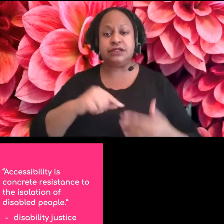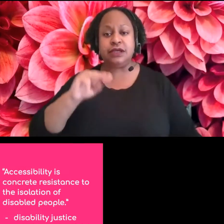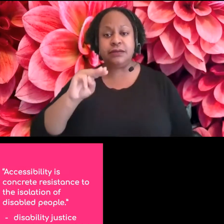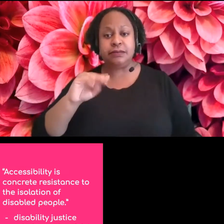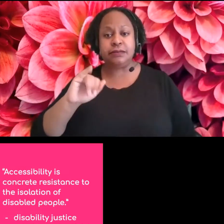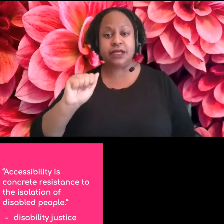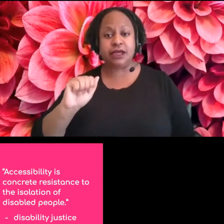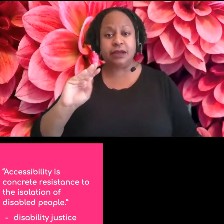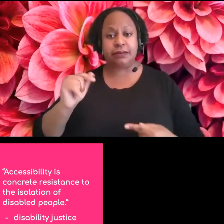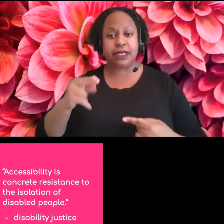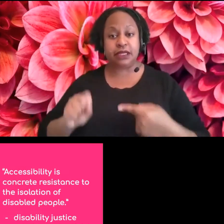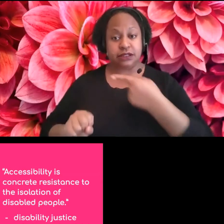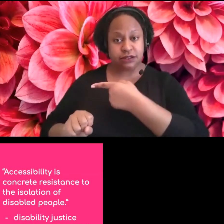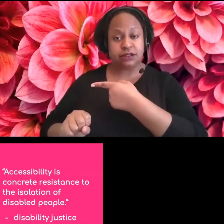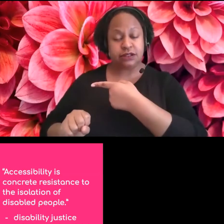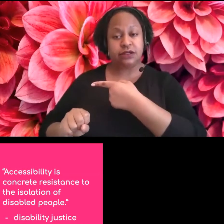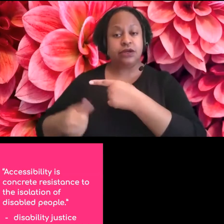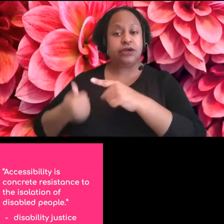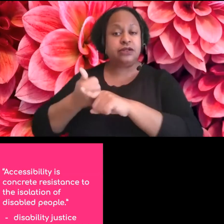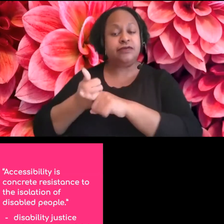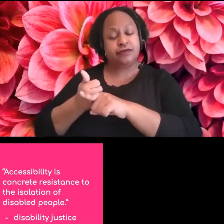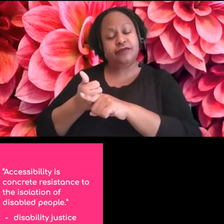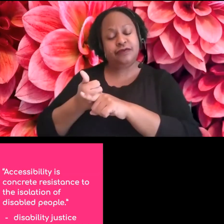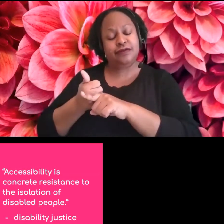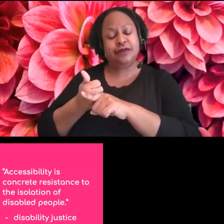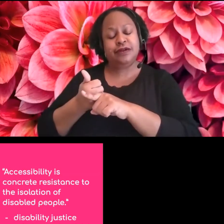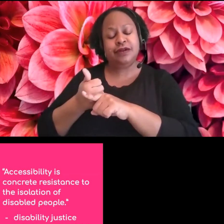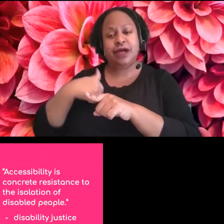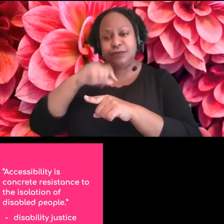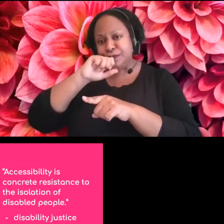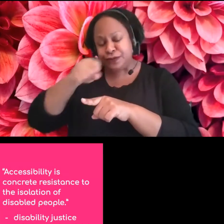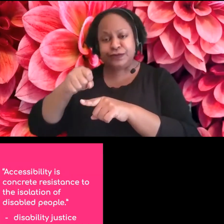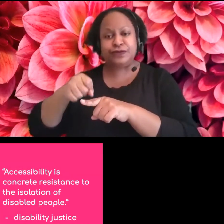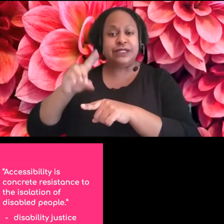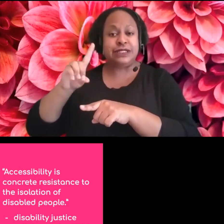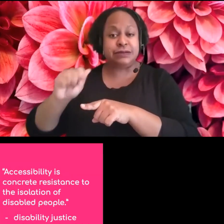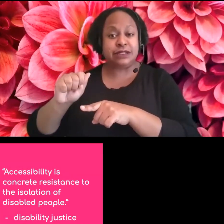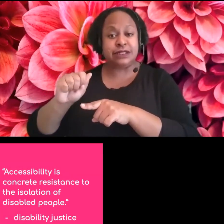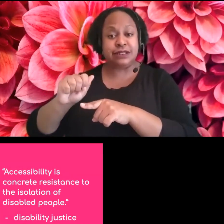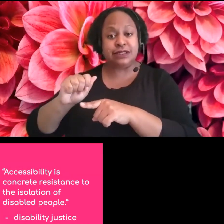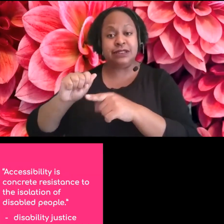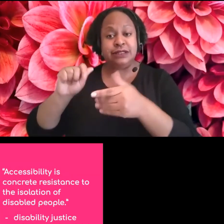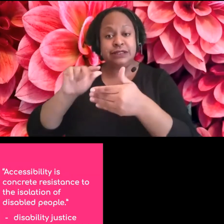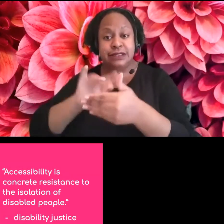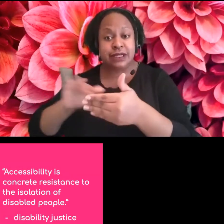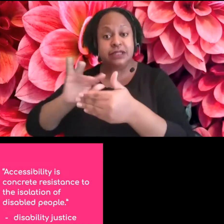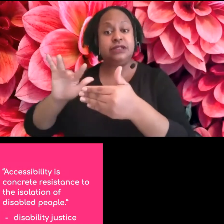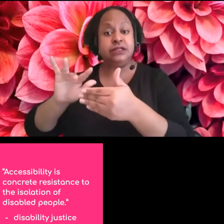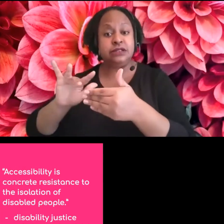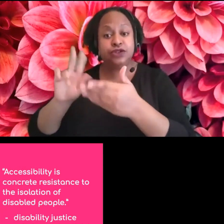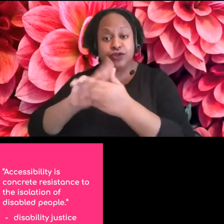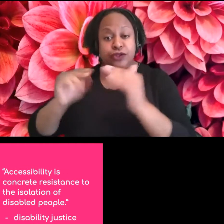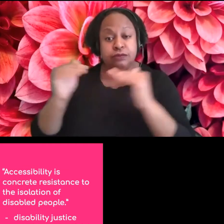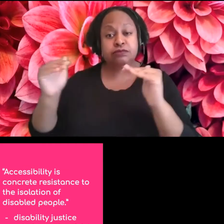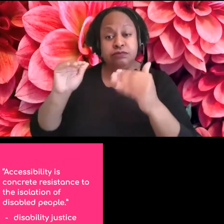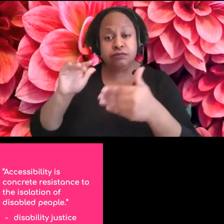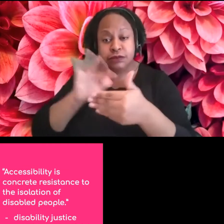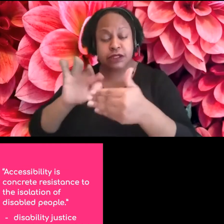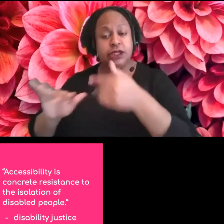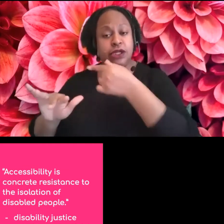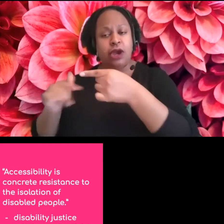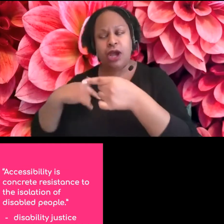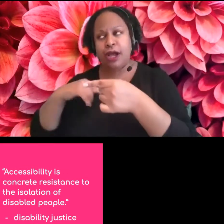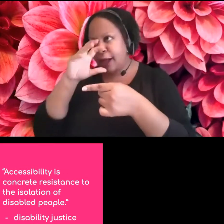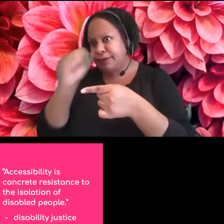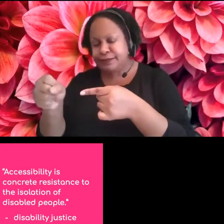like my, uh, disability scholar crush, as I think she is for most people. But she talks a lot about how a lot of the